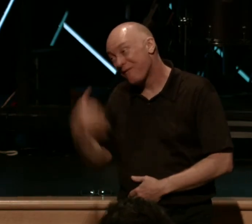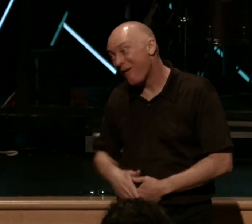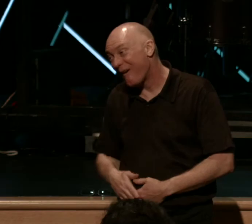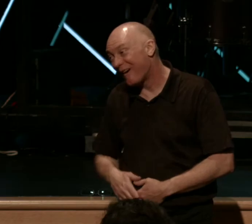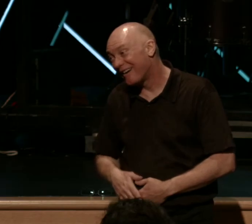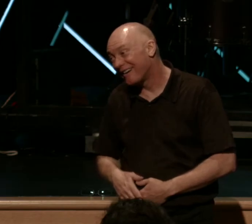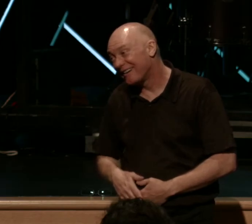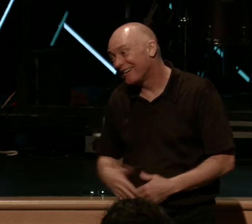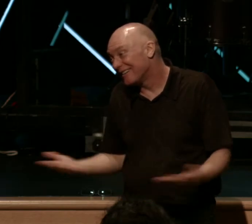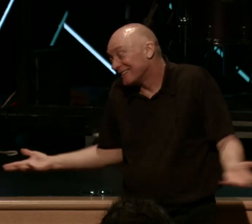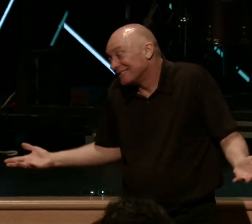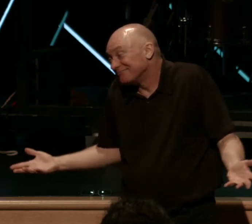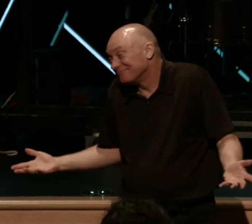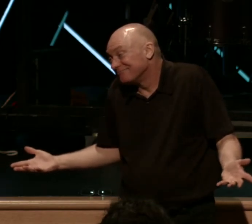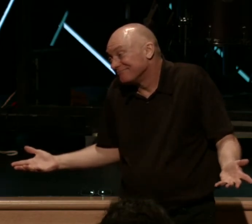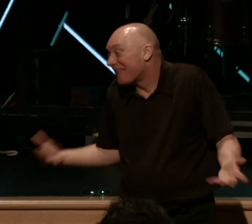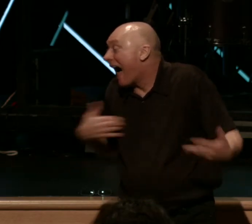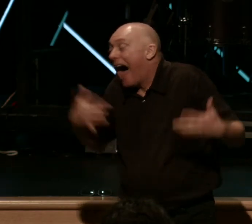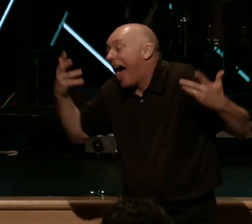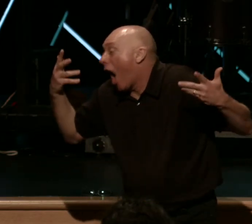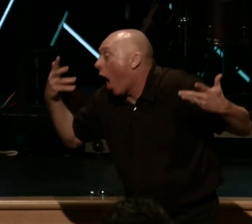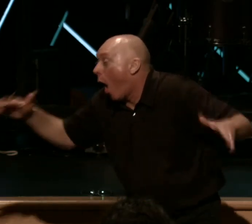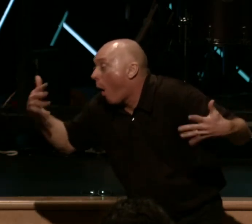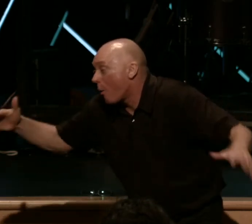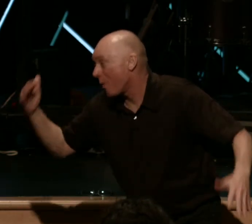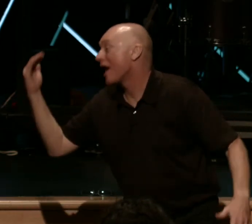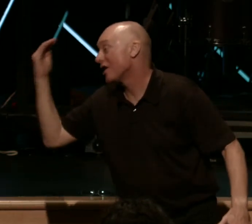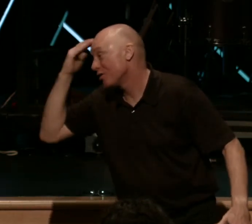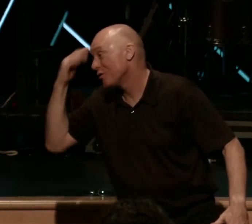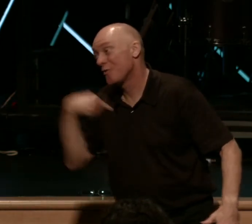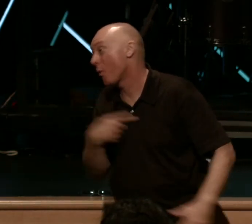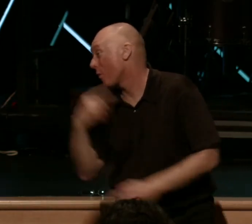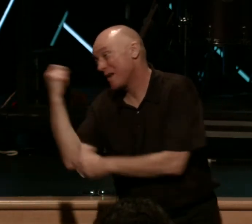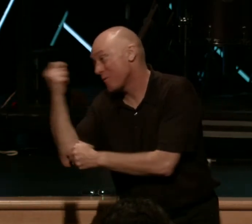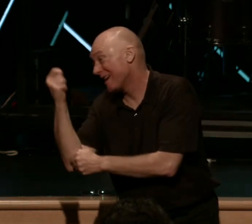what he said. He said, I already knew we win in the end.